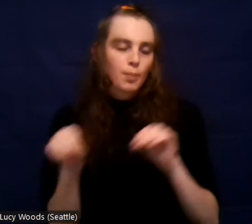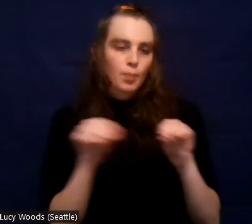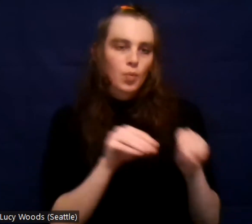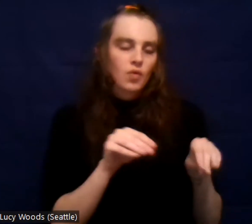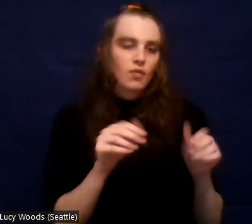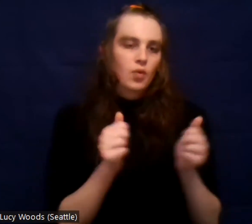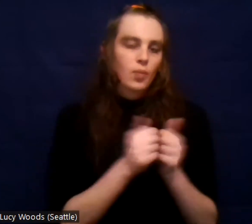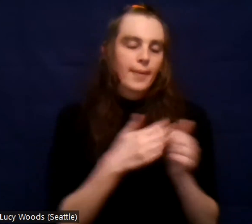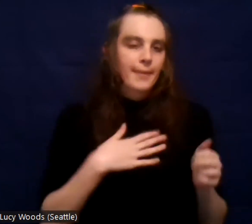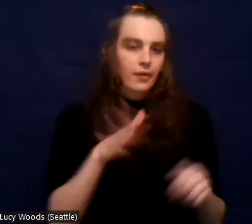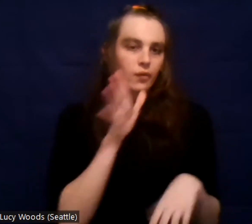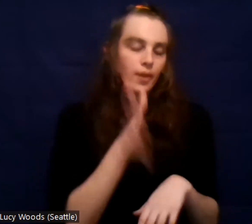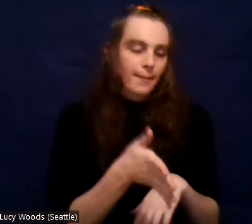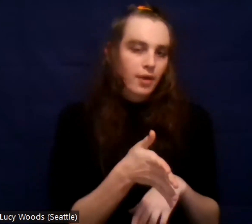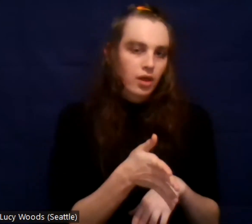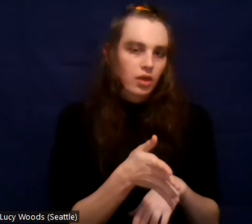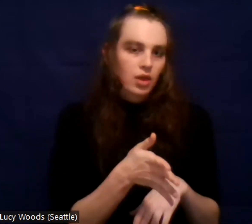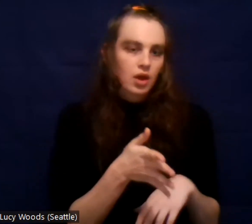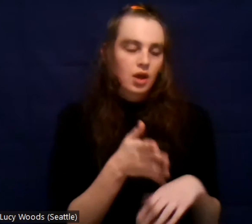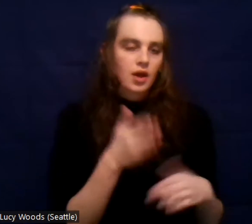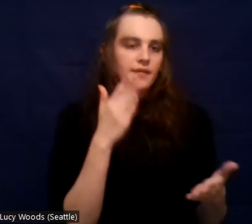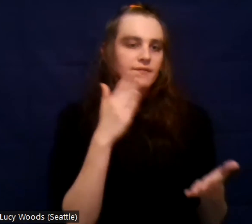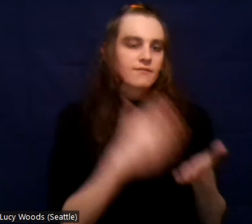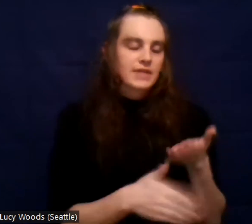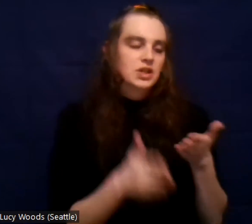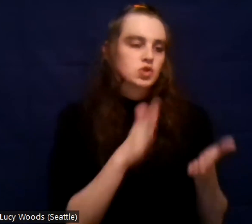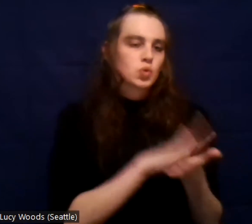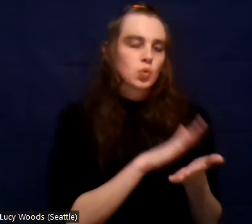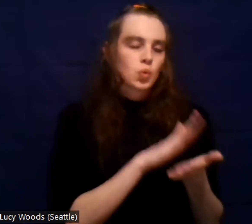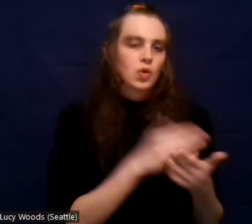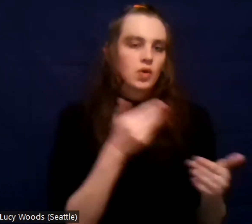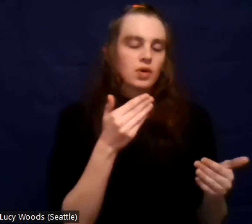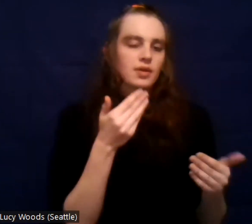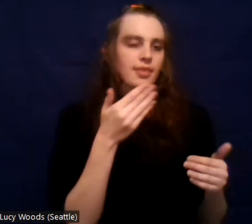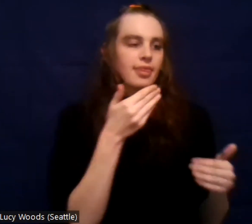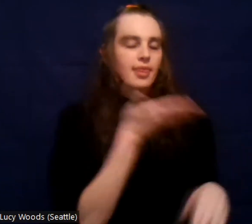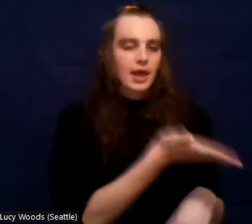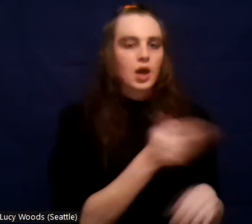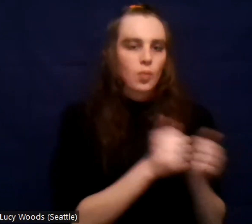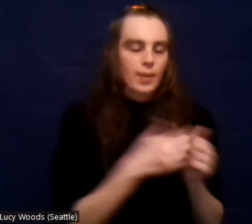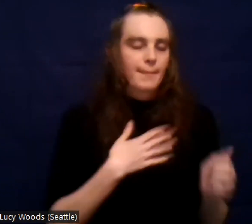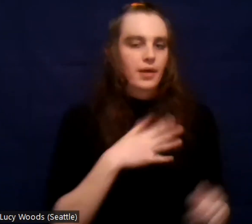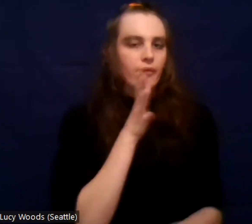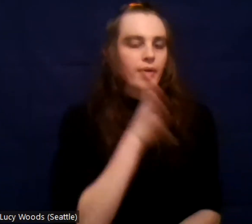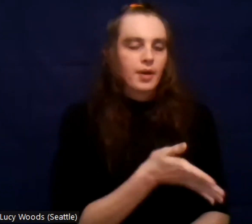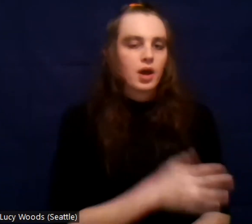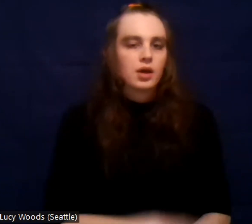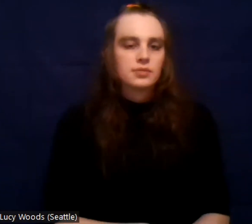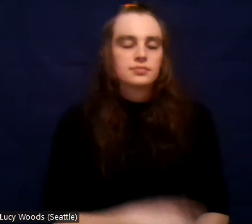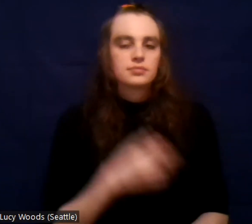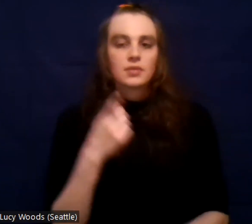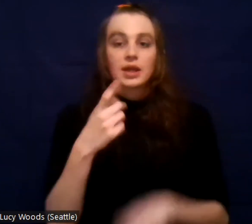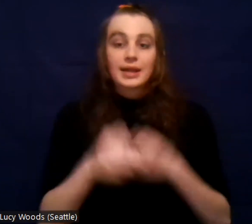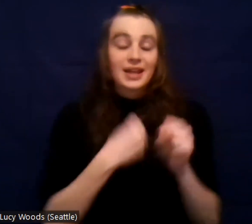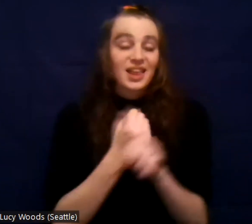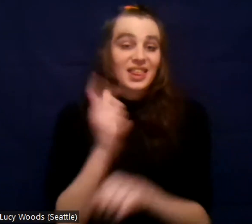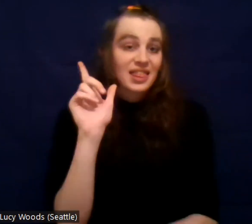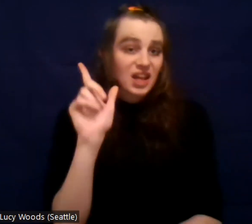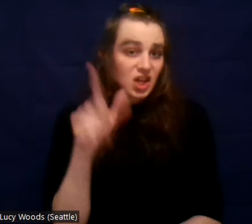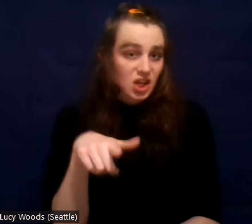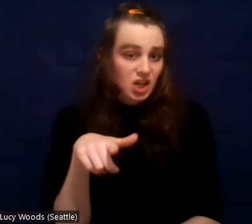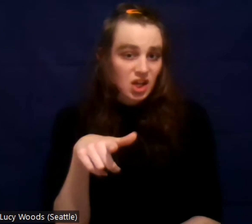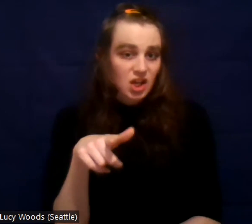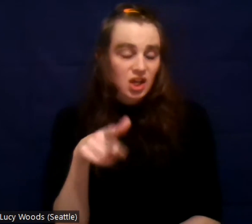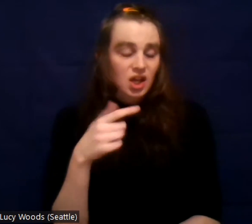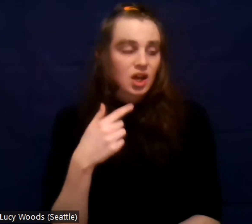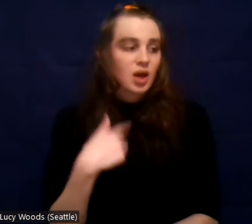year out over there. Um, so the following year when he did this, I called